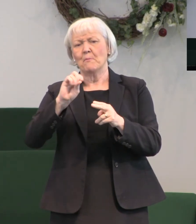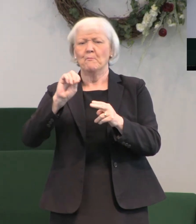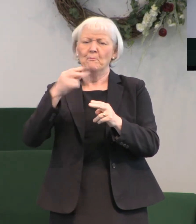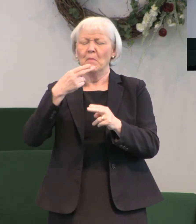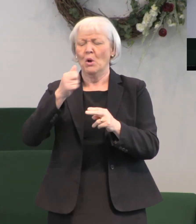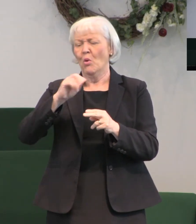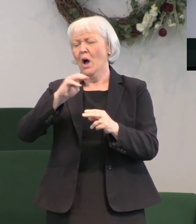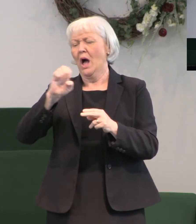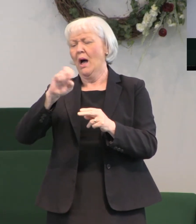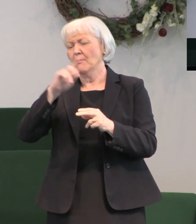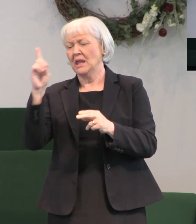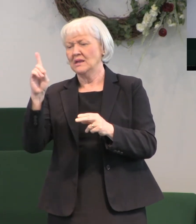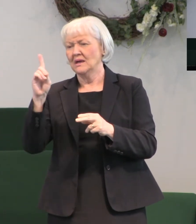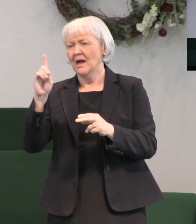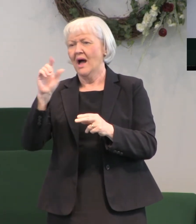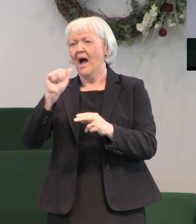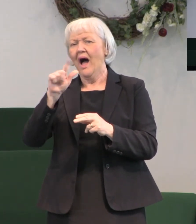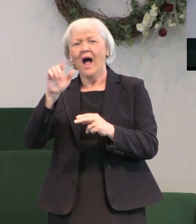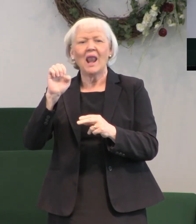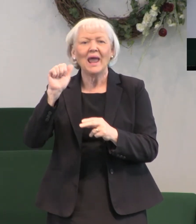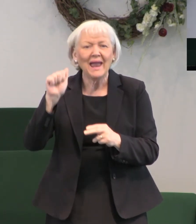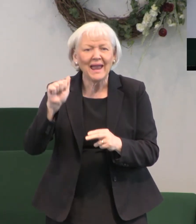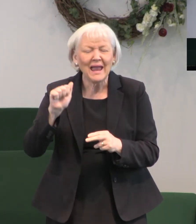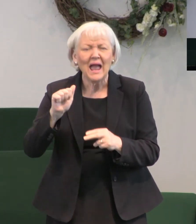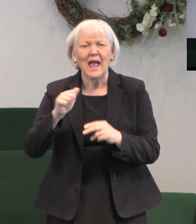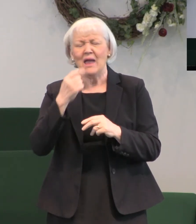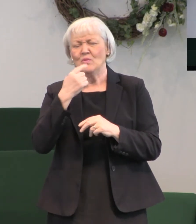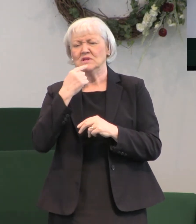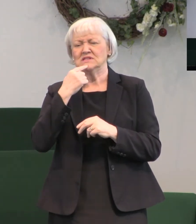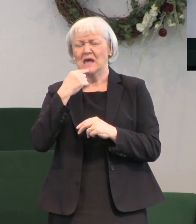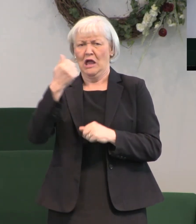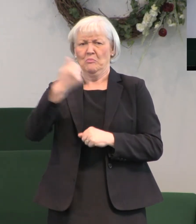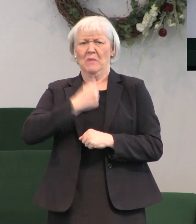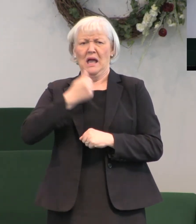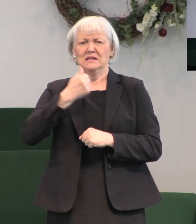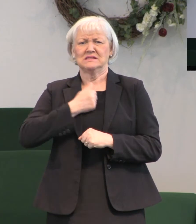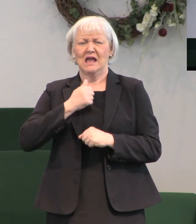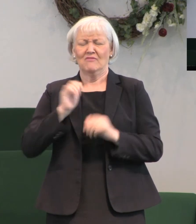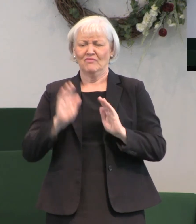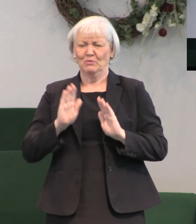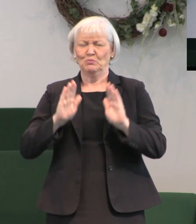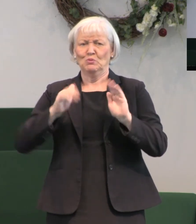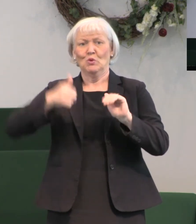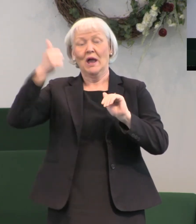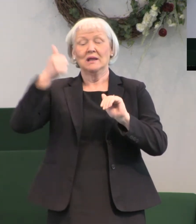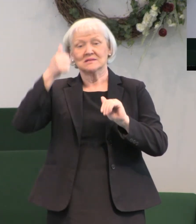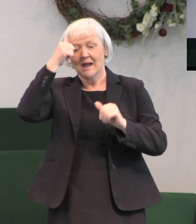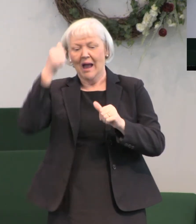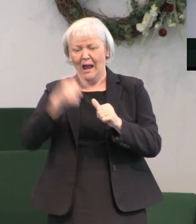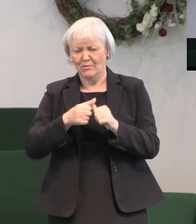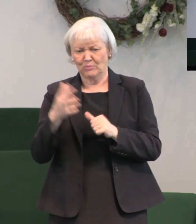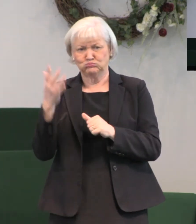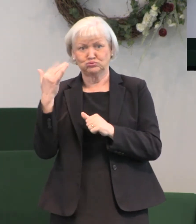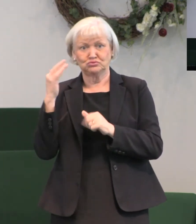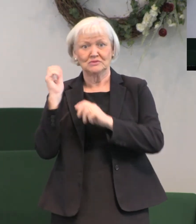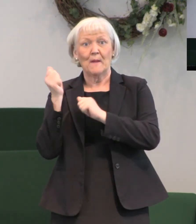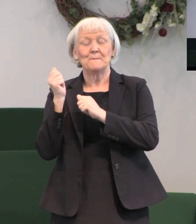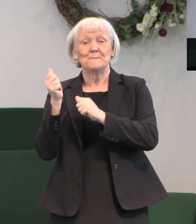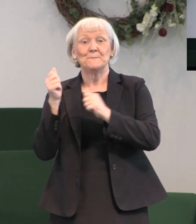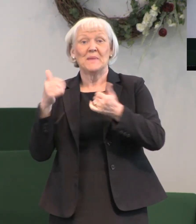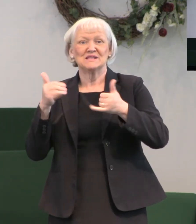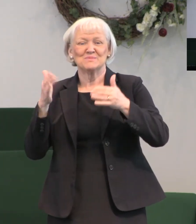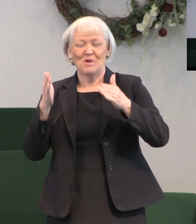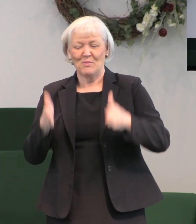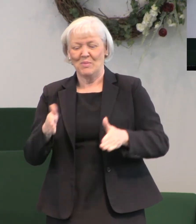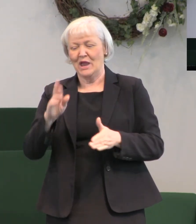the greatest. I remember watching on television when the baseball player Ricky Henderson broke Lou Brock's